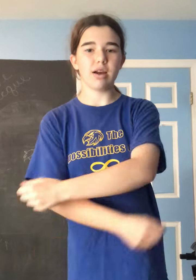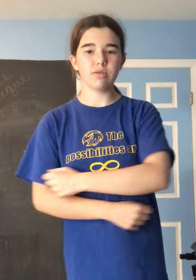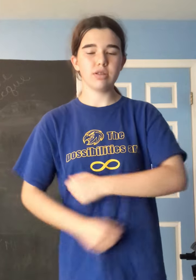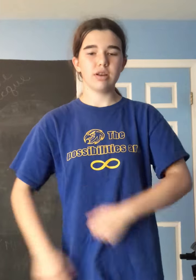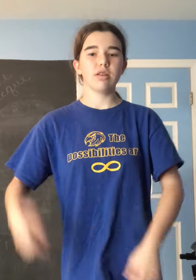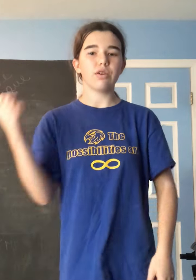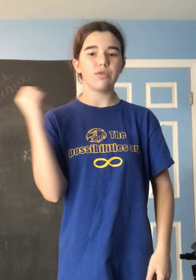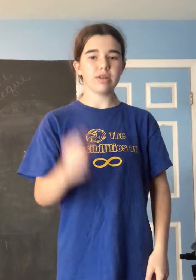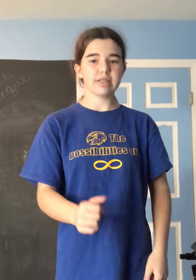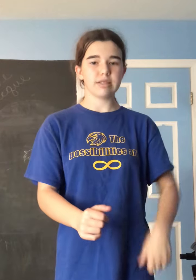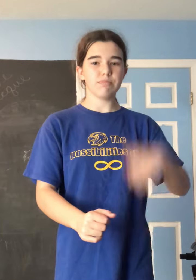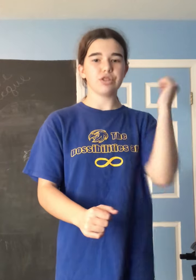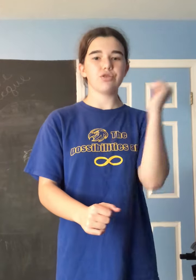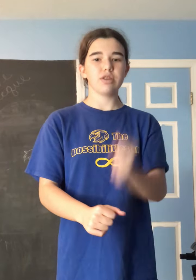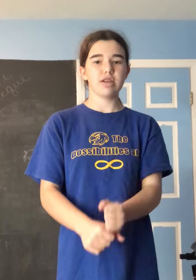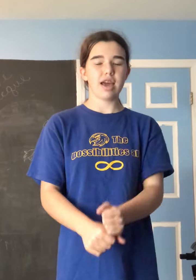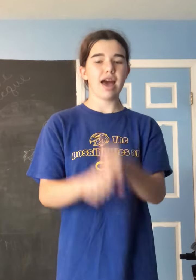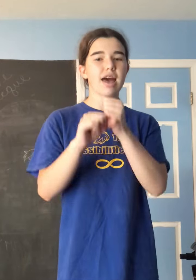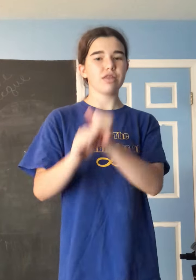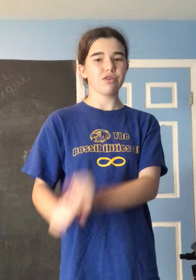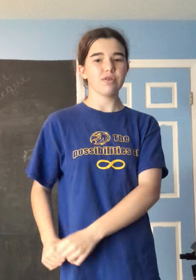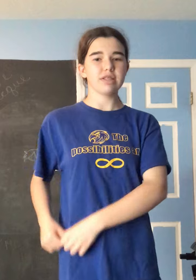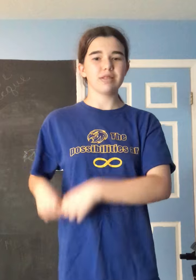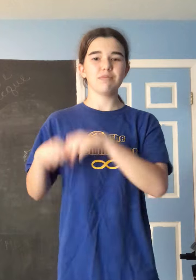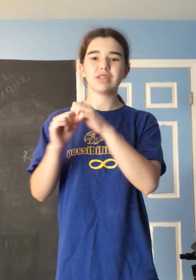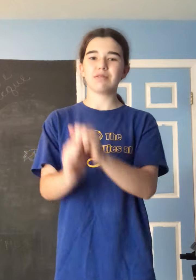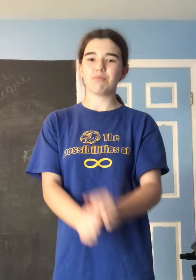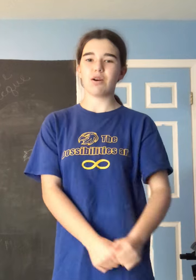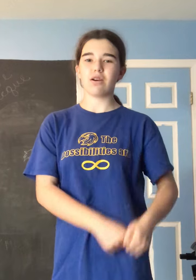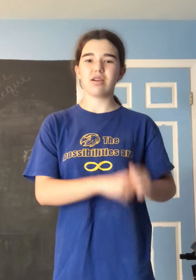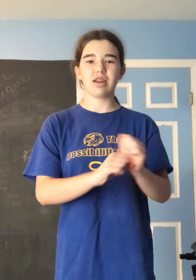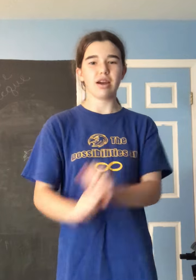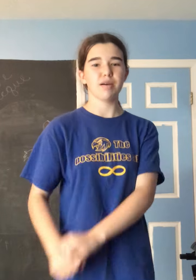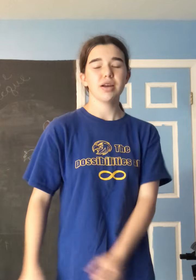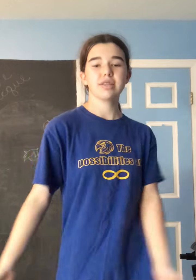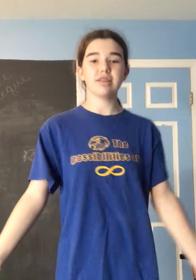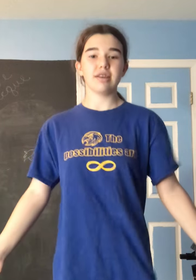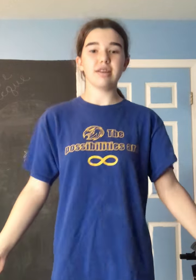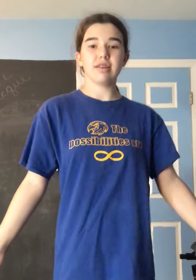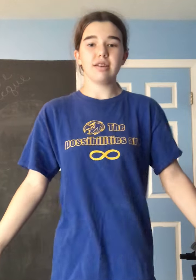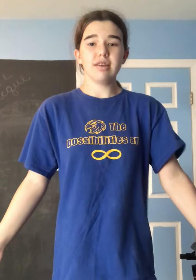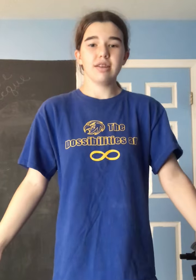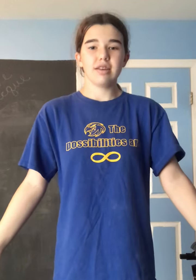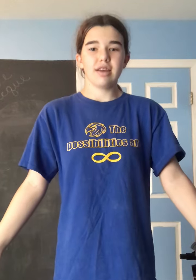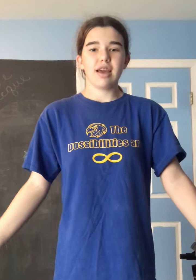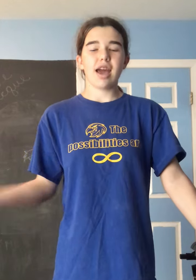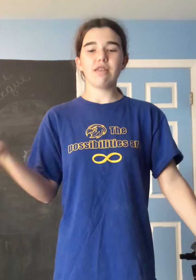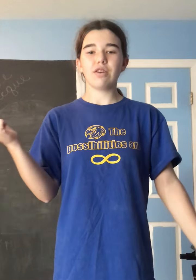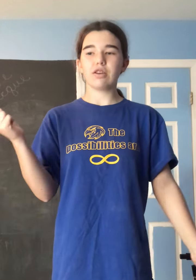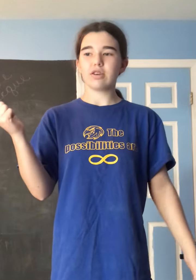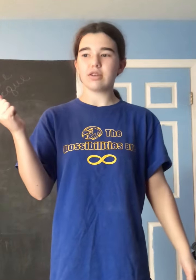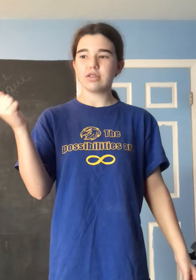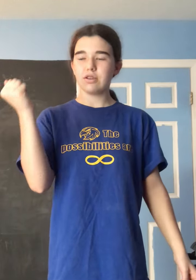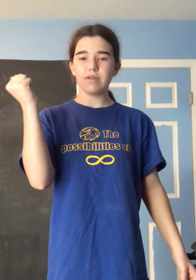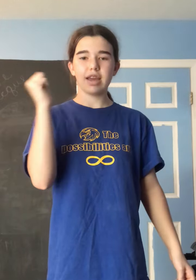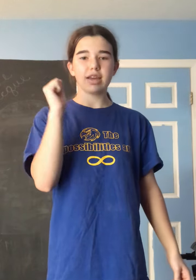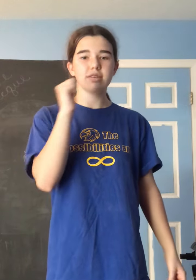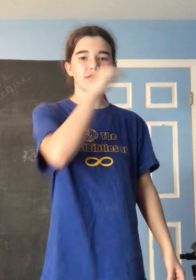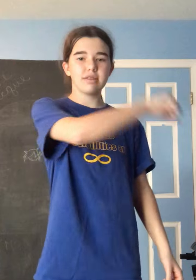the Christmas tree at the Christmas party hop. Da-na-na-na. And then you're toss your hand to